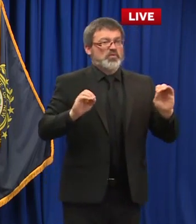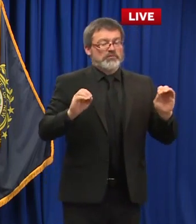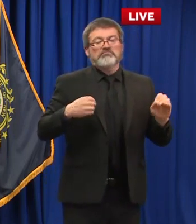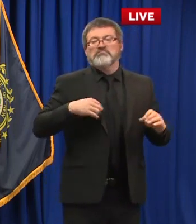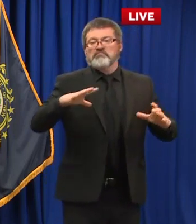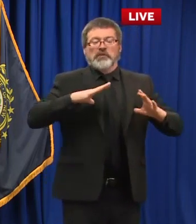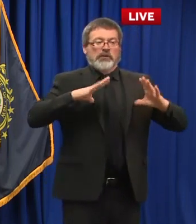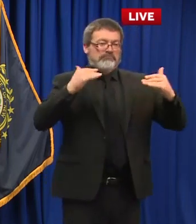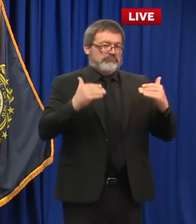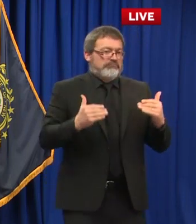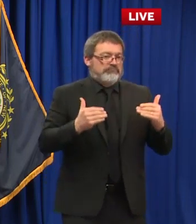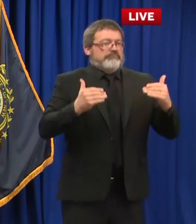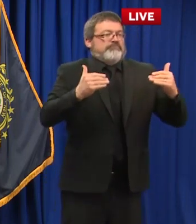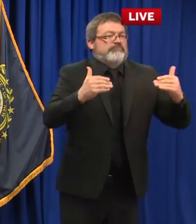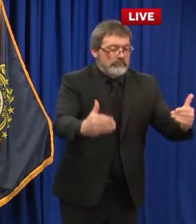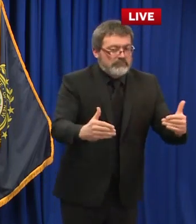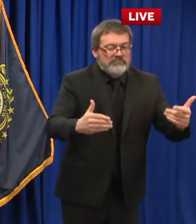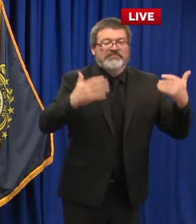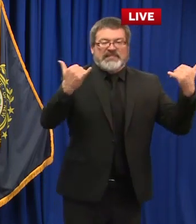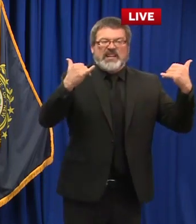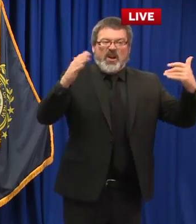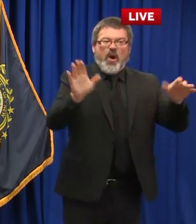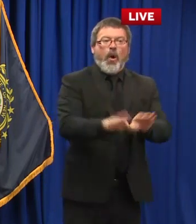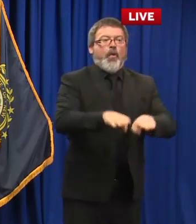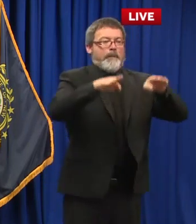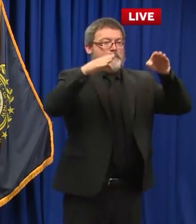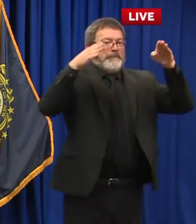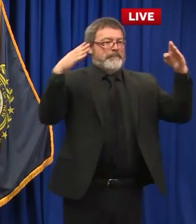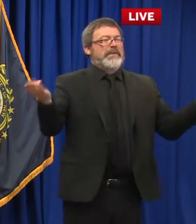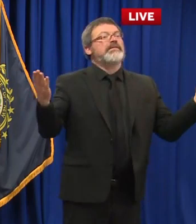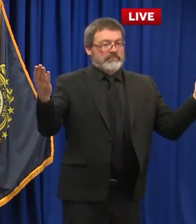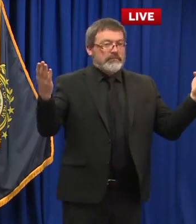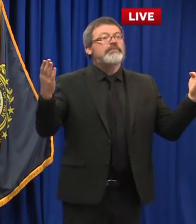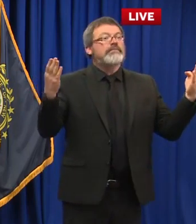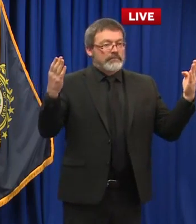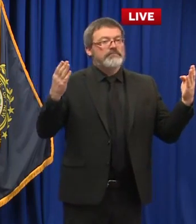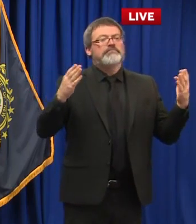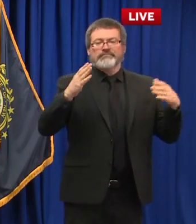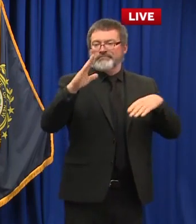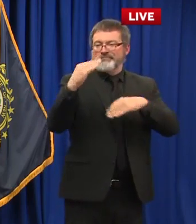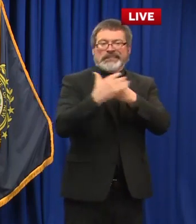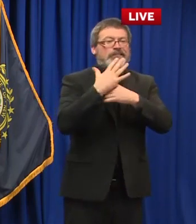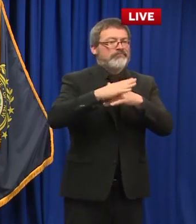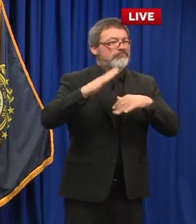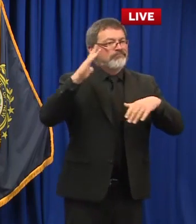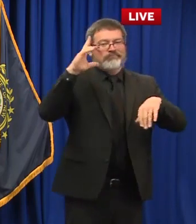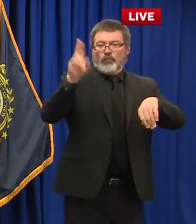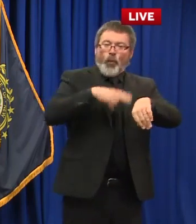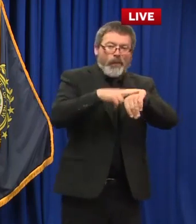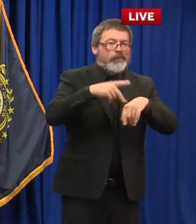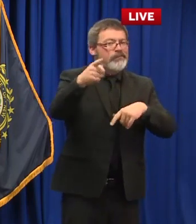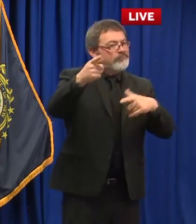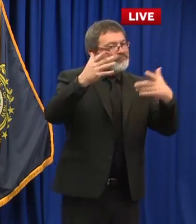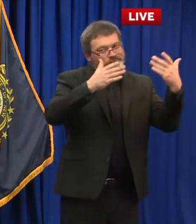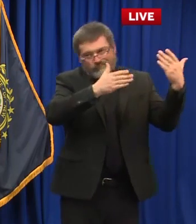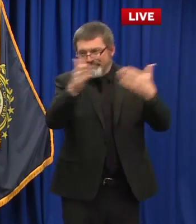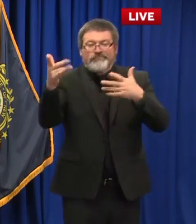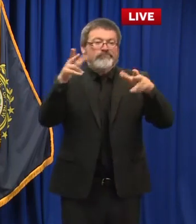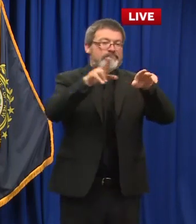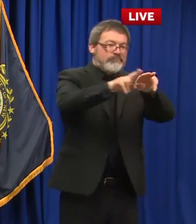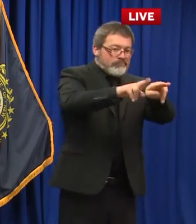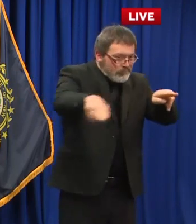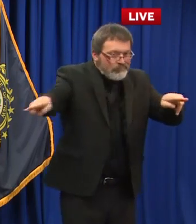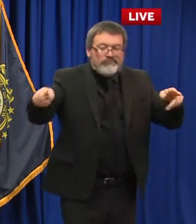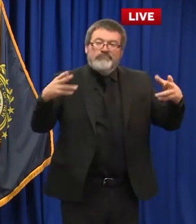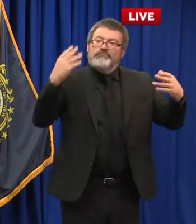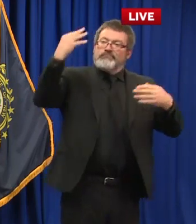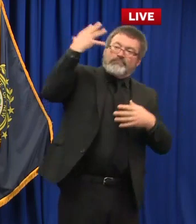effectively immediately go to and allow more traditional beach activities, whether it be sunbathing, things of that nature. We're still asking folks to